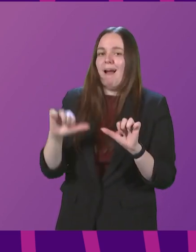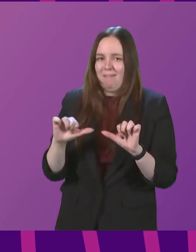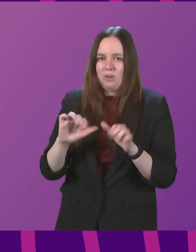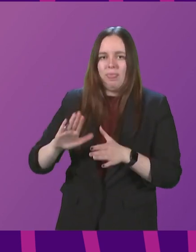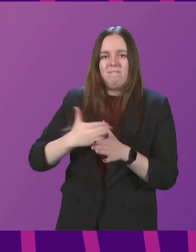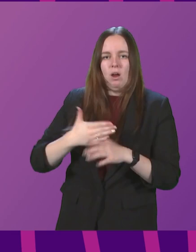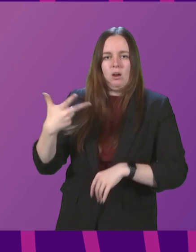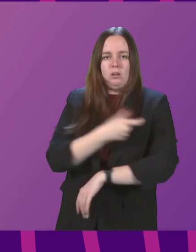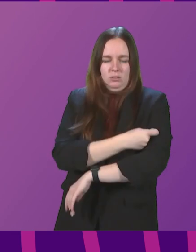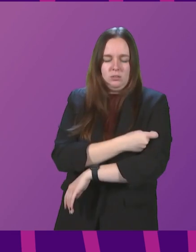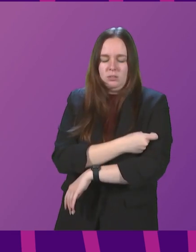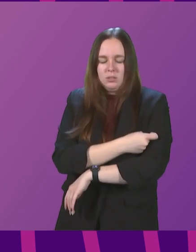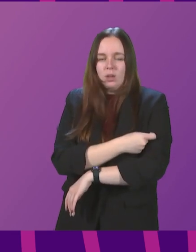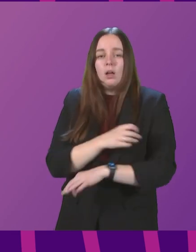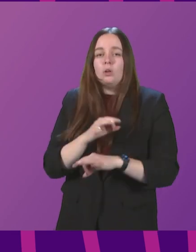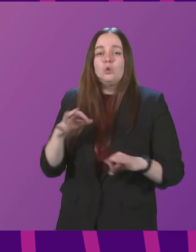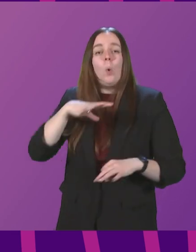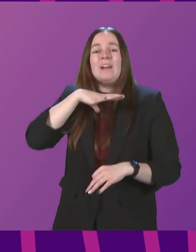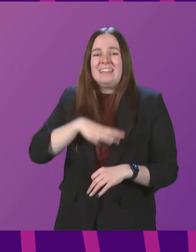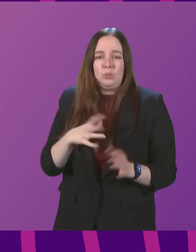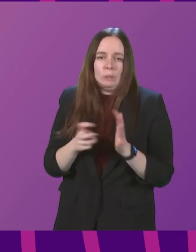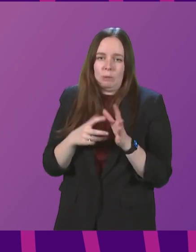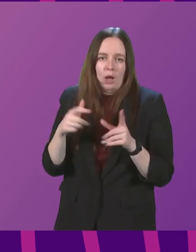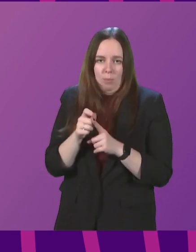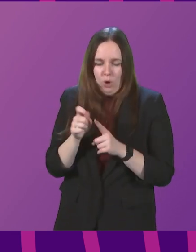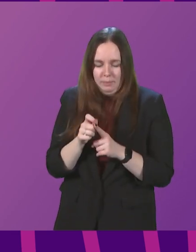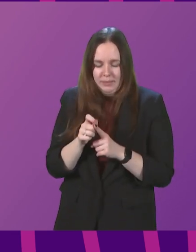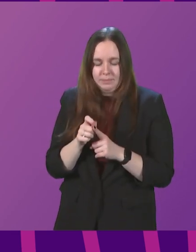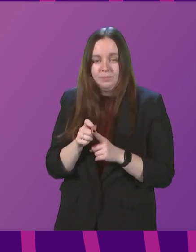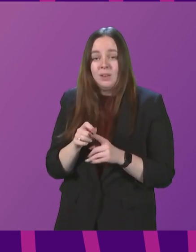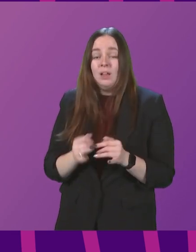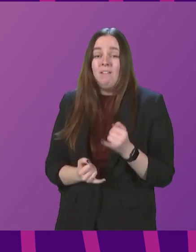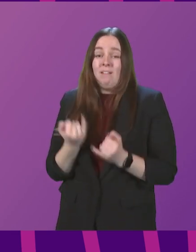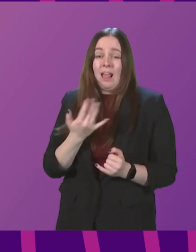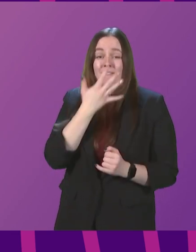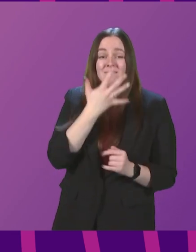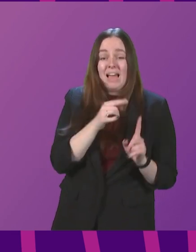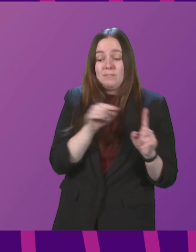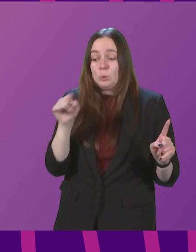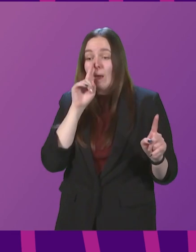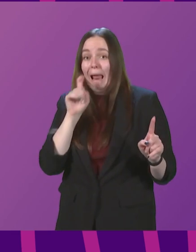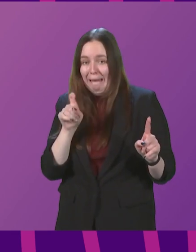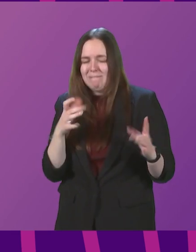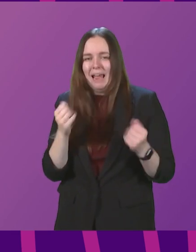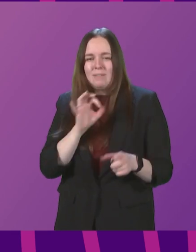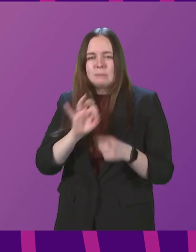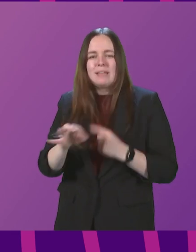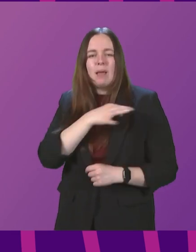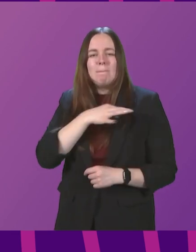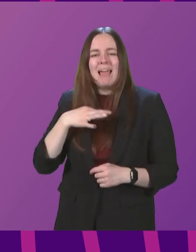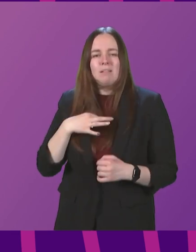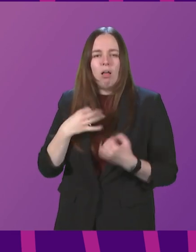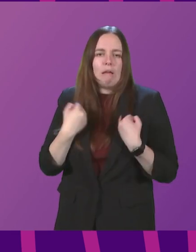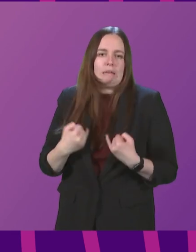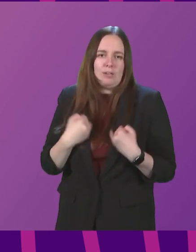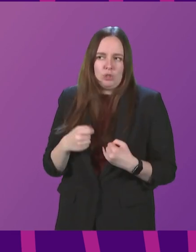dose. There is no need to book an appointment. And finally, 5- to 11-year-olds with specific medical conditions that